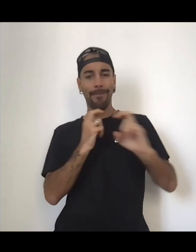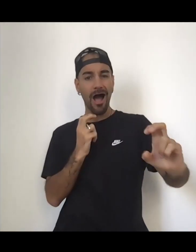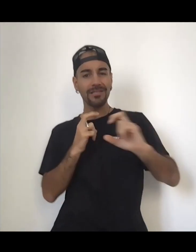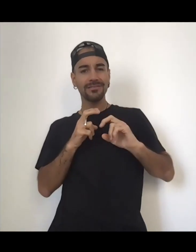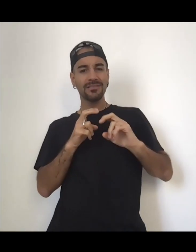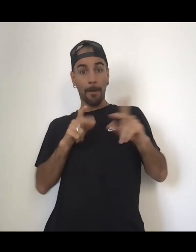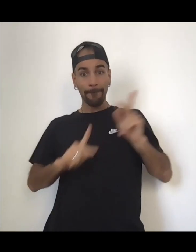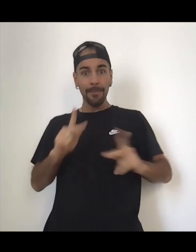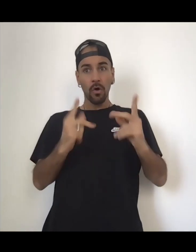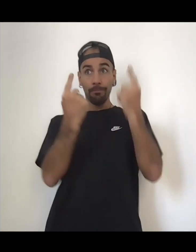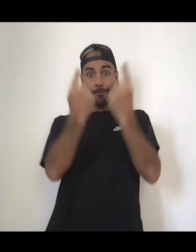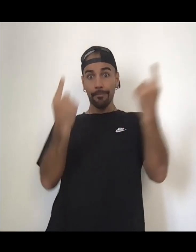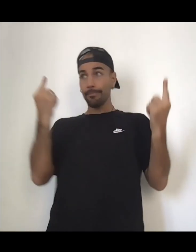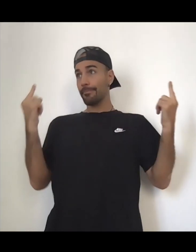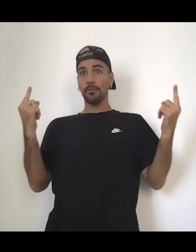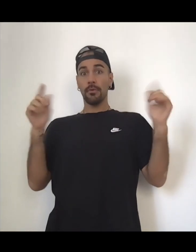when you need it.